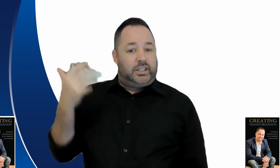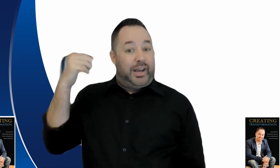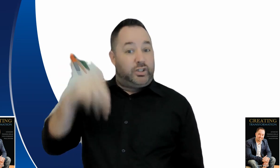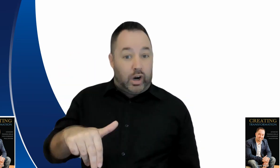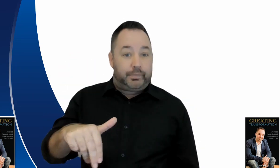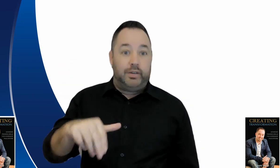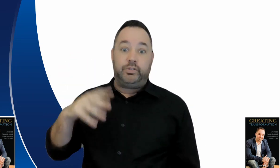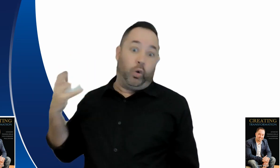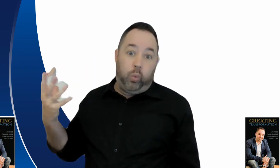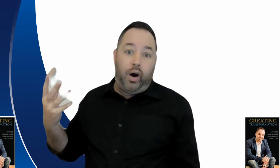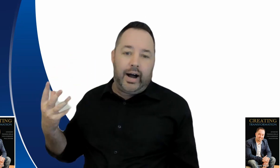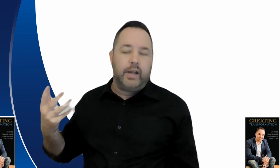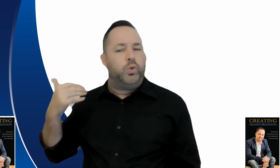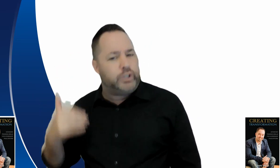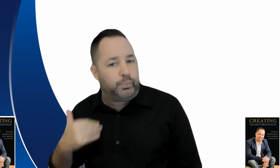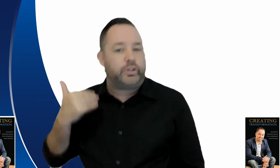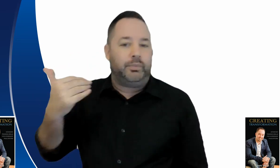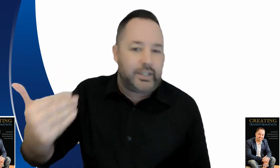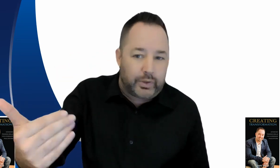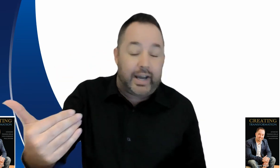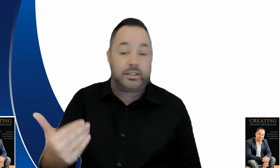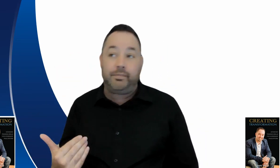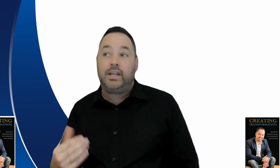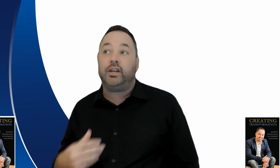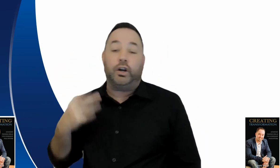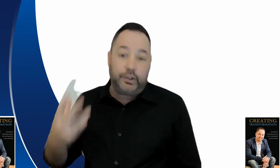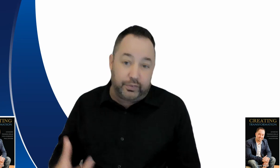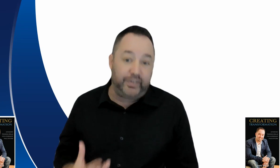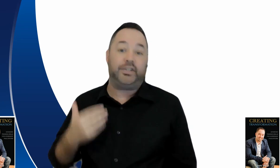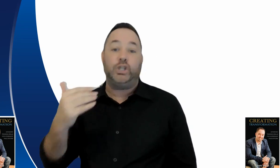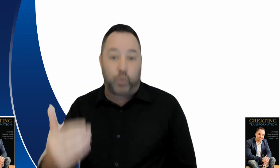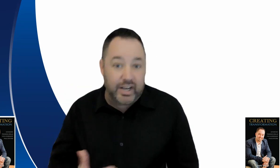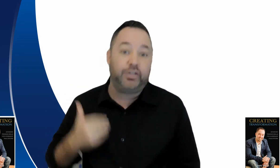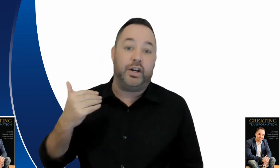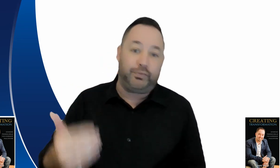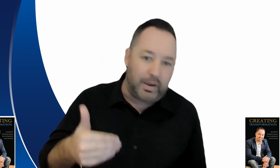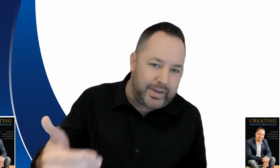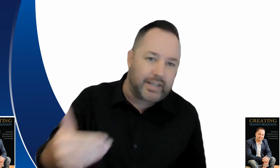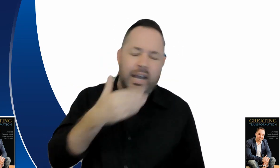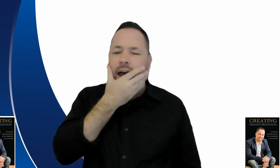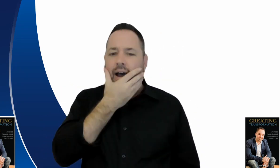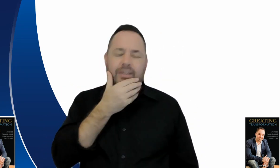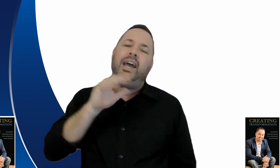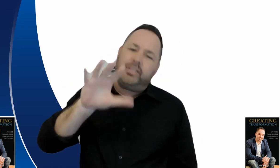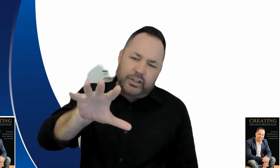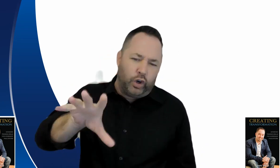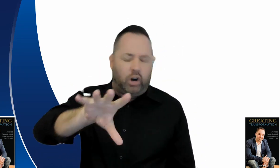attention spans drop so why would you put them into an activity that goes for 15 20 35 minutes yeah there's all